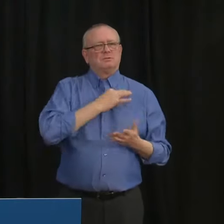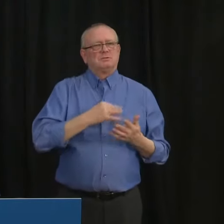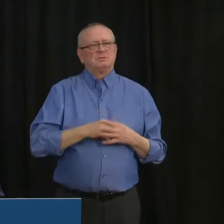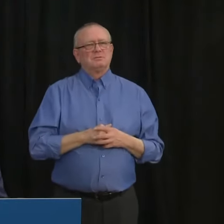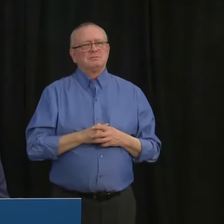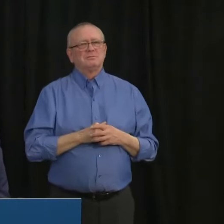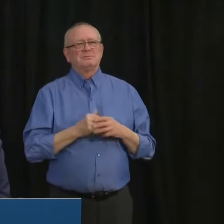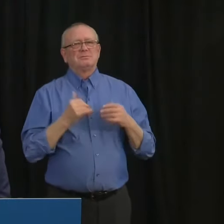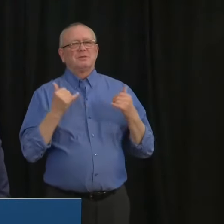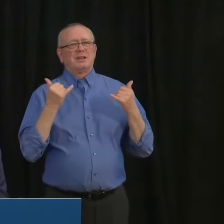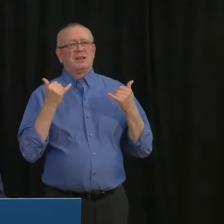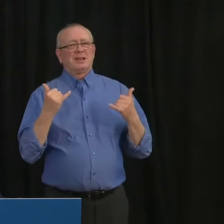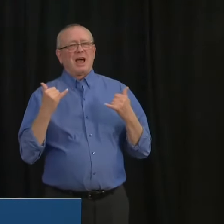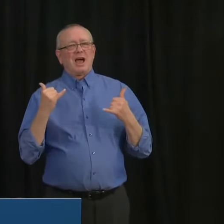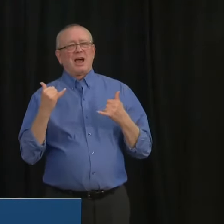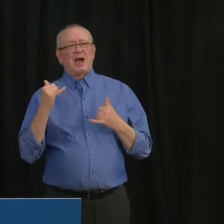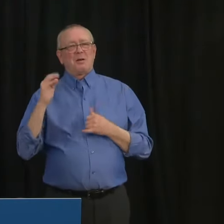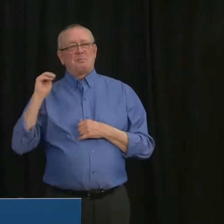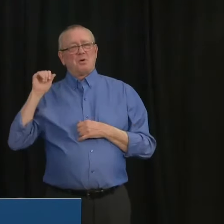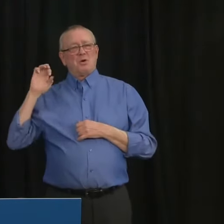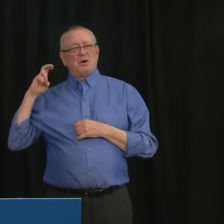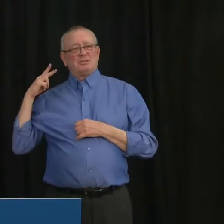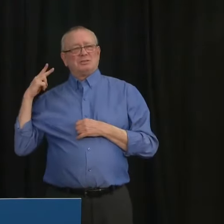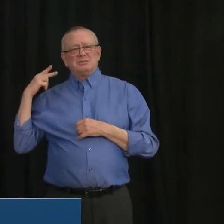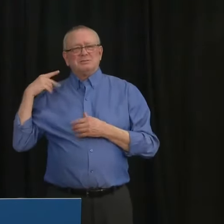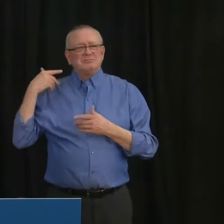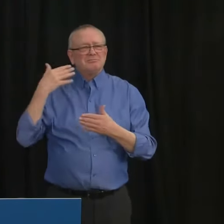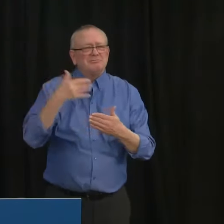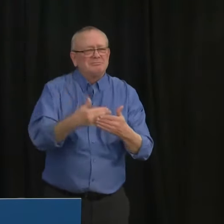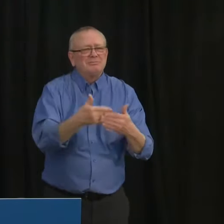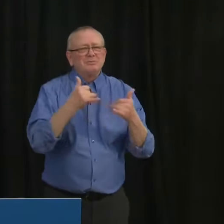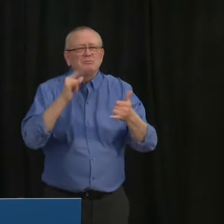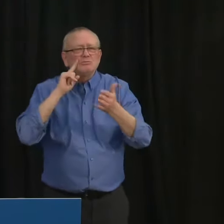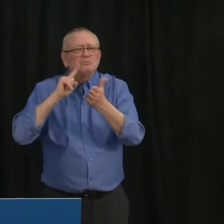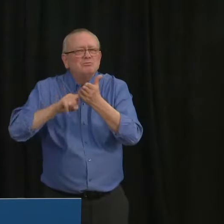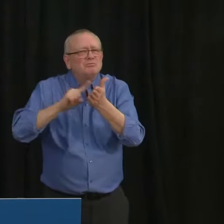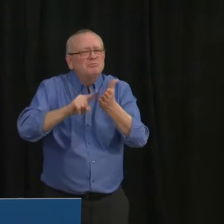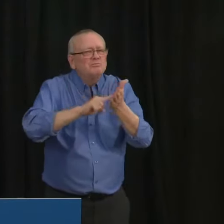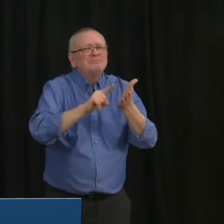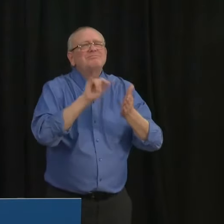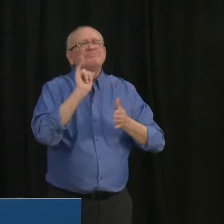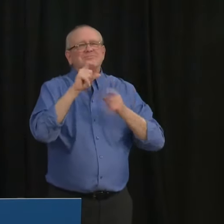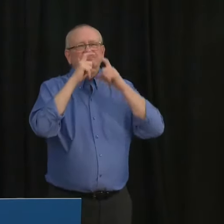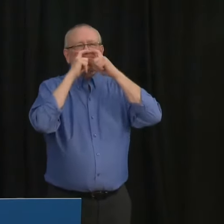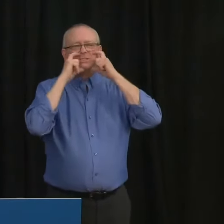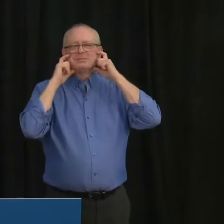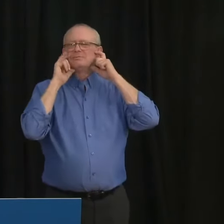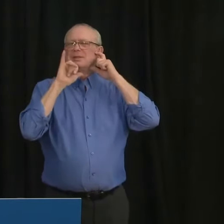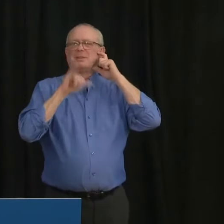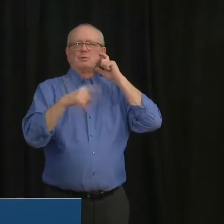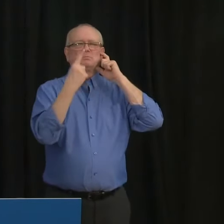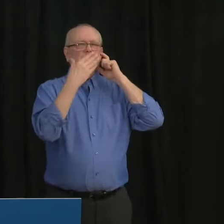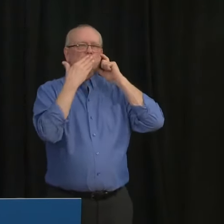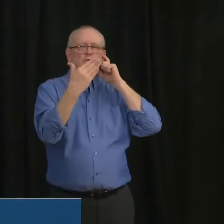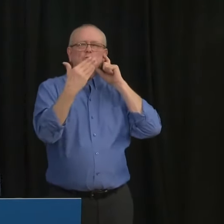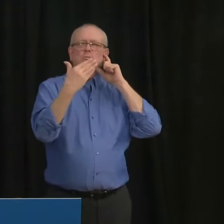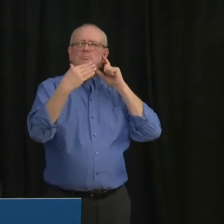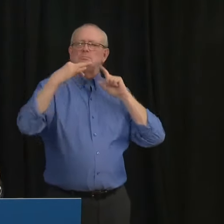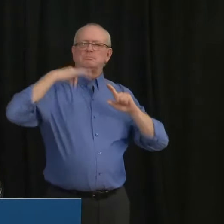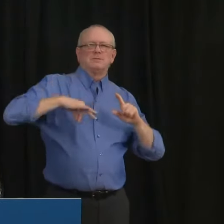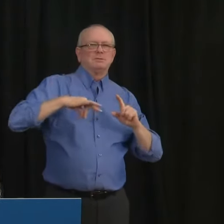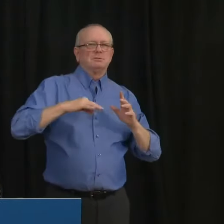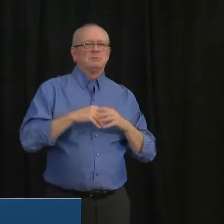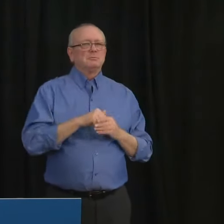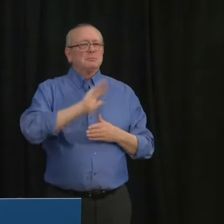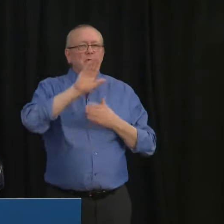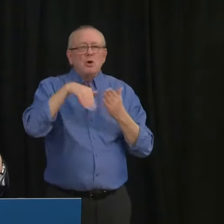confirm that. And so effective immediately masks are mandatory for all indoor workplaces in Edmonton and Calgary and surrounding